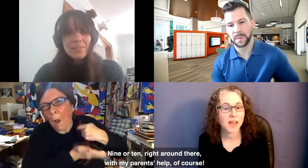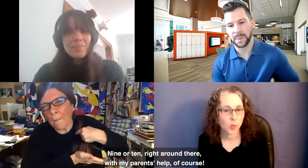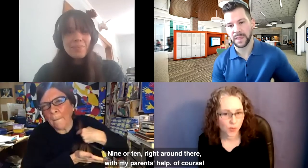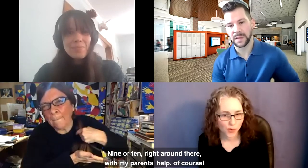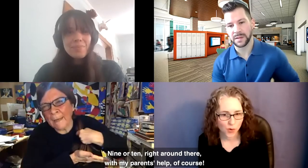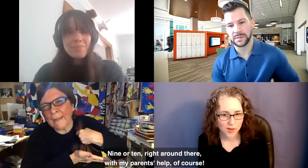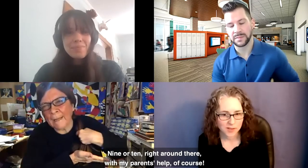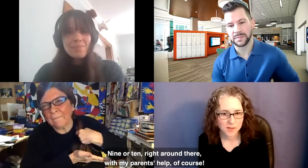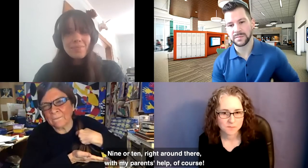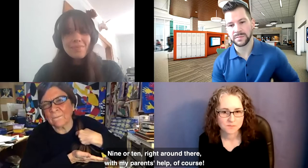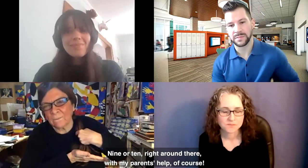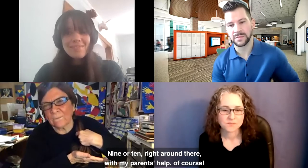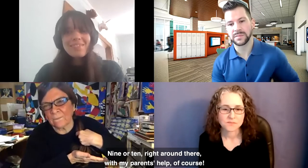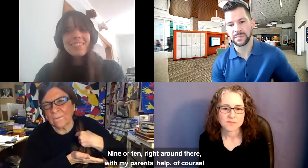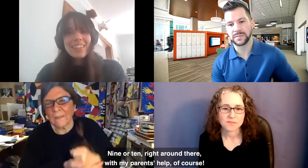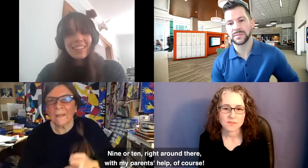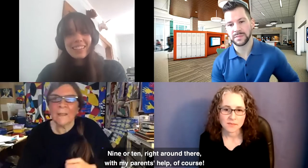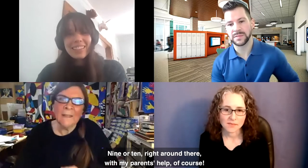parents' help, of course.